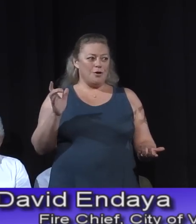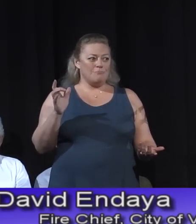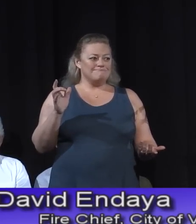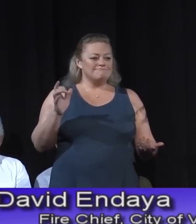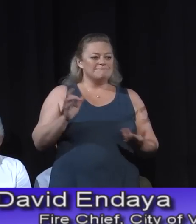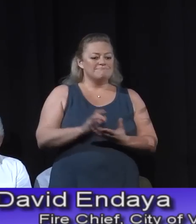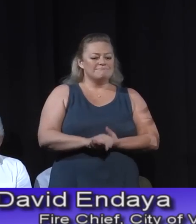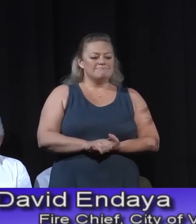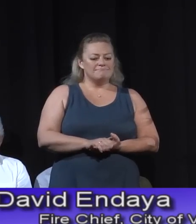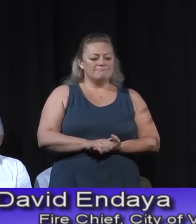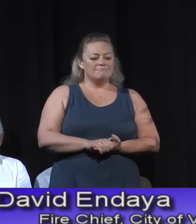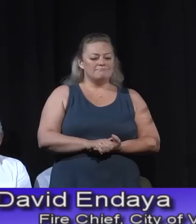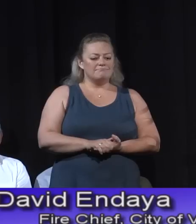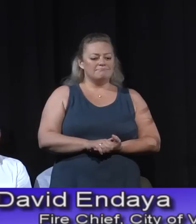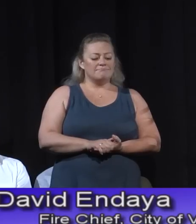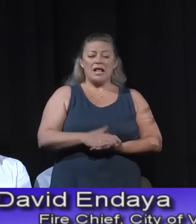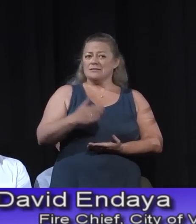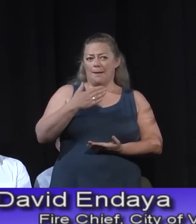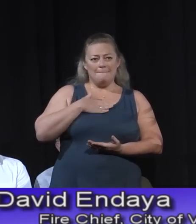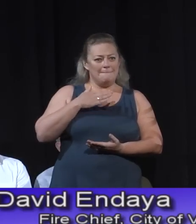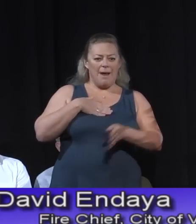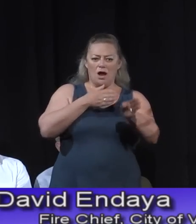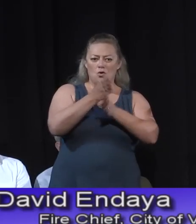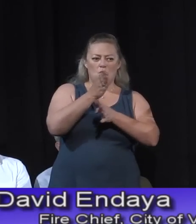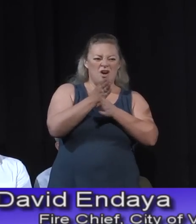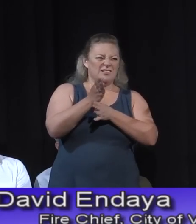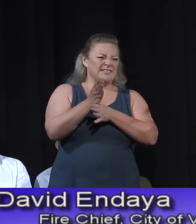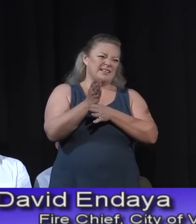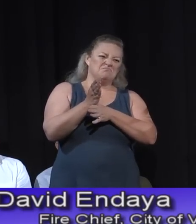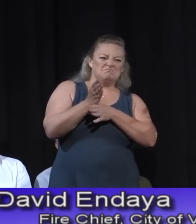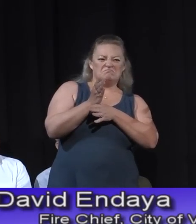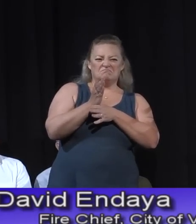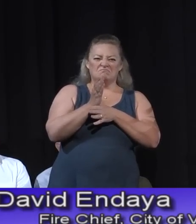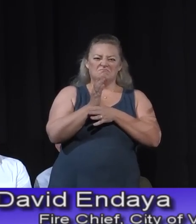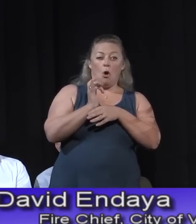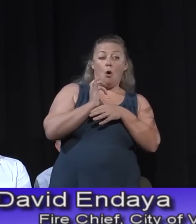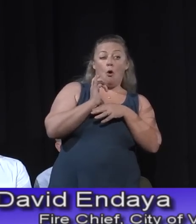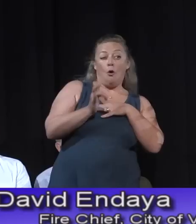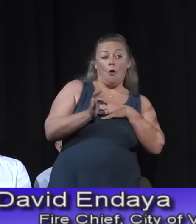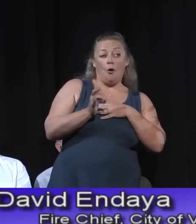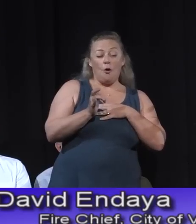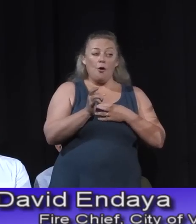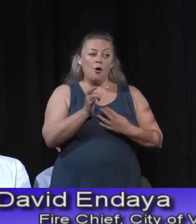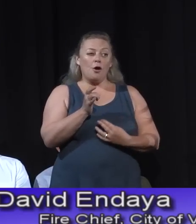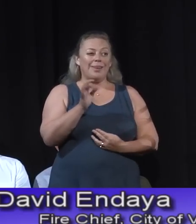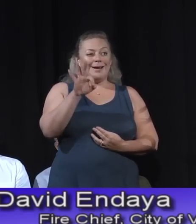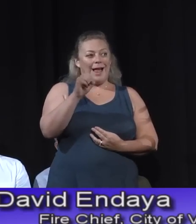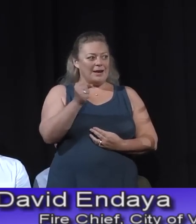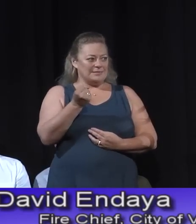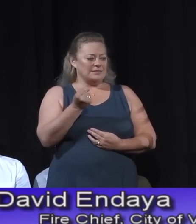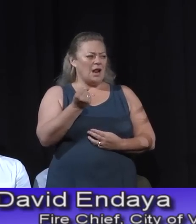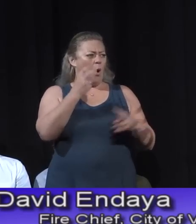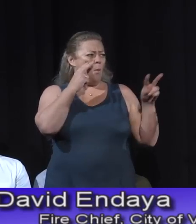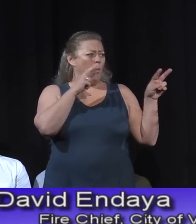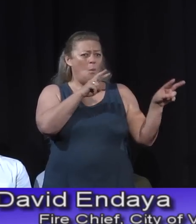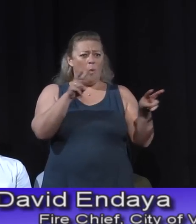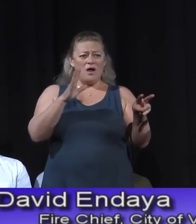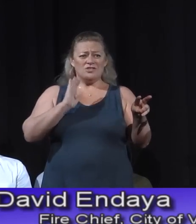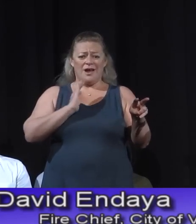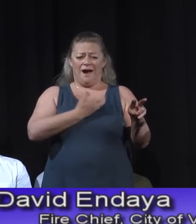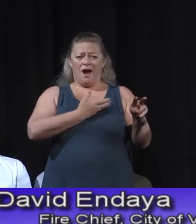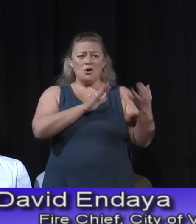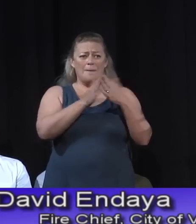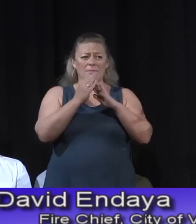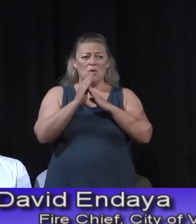community as a firefighter and a paramedic since the early 90s. And watching our community go through what it went through on Monday